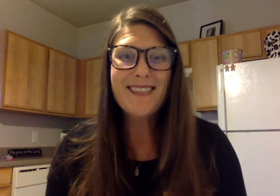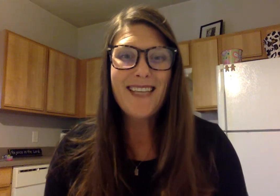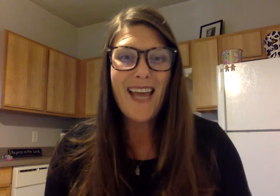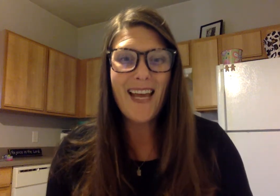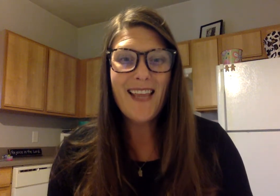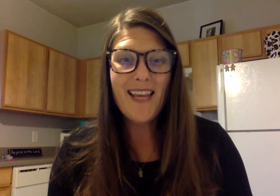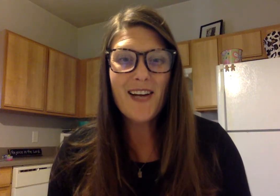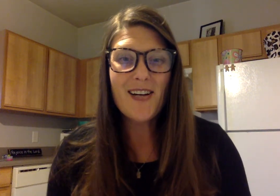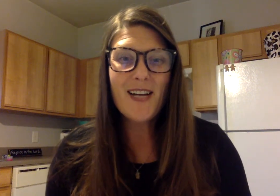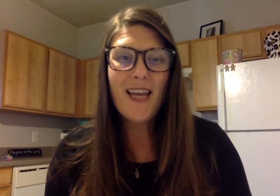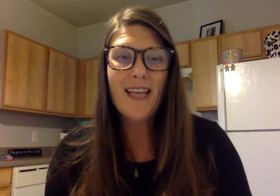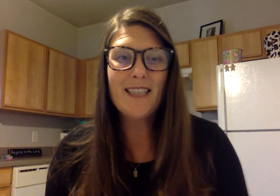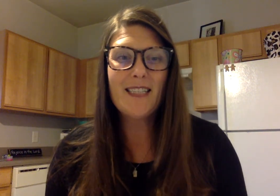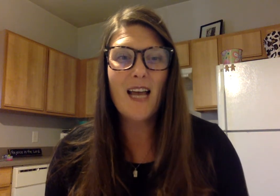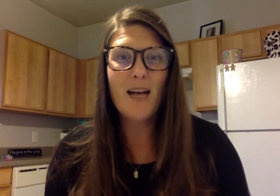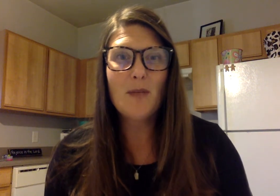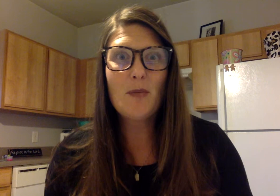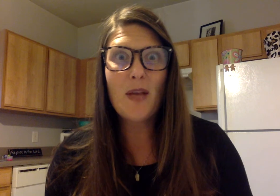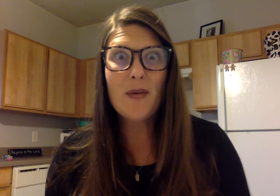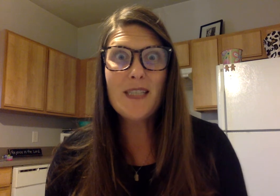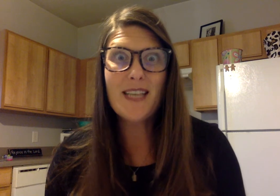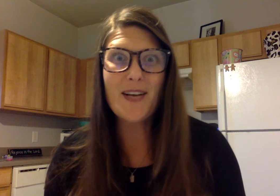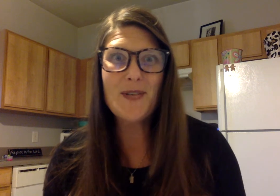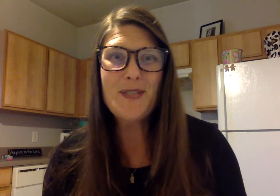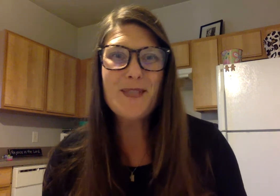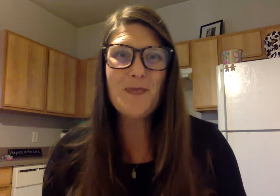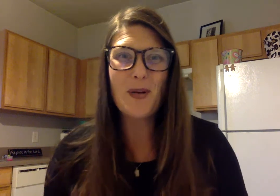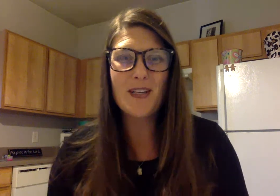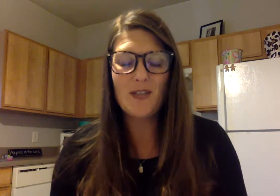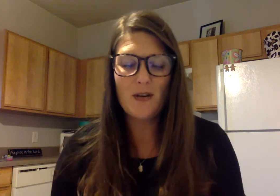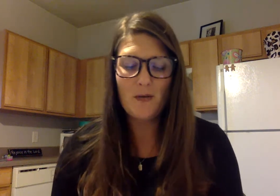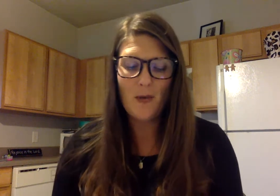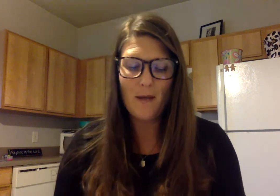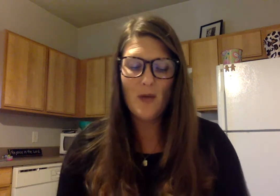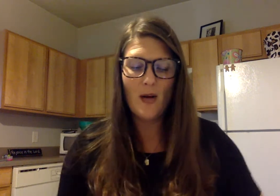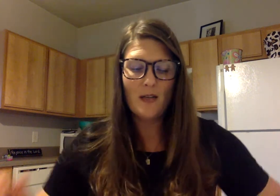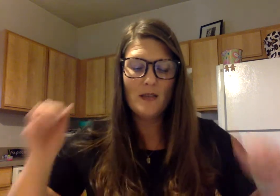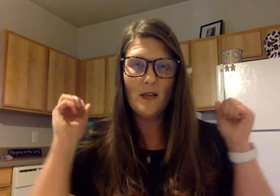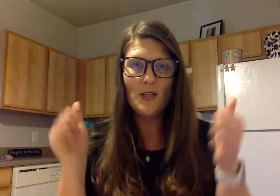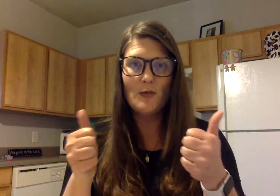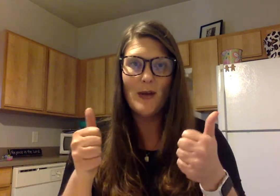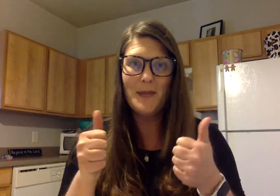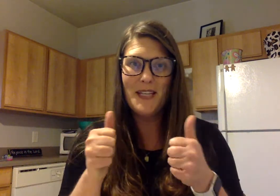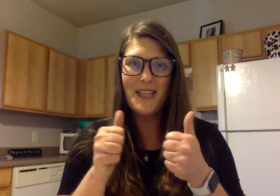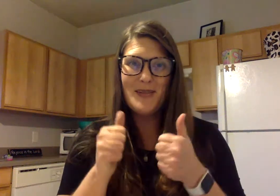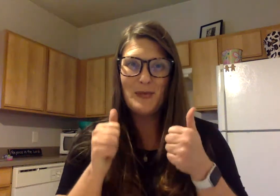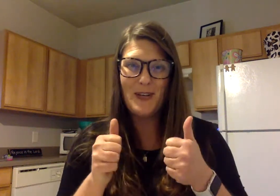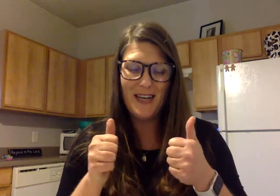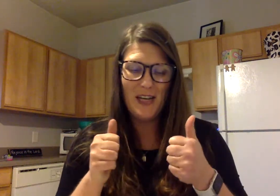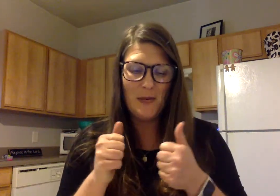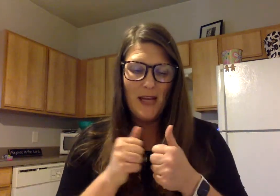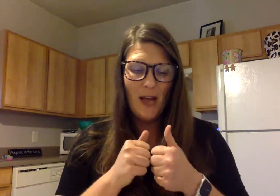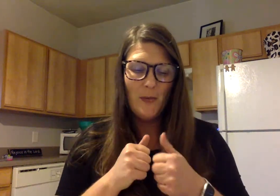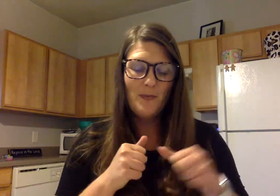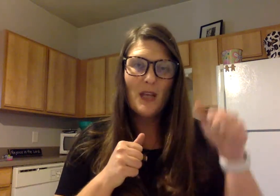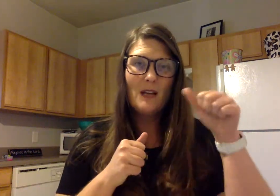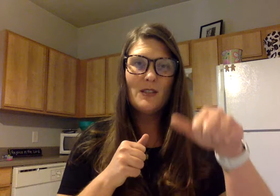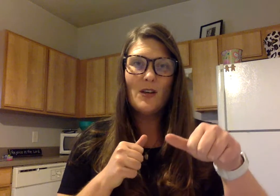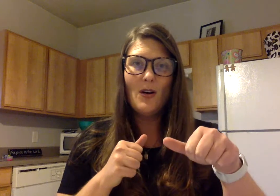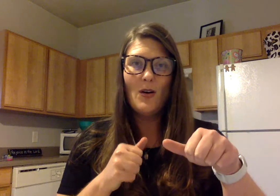hey there it's time to play with sounds we're gonna start with rhyming words so get your rhyming thumbs ready here we go saw